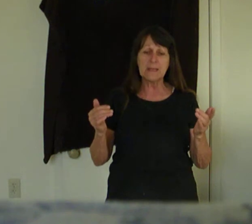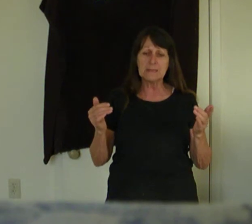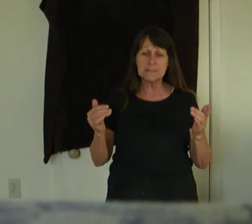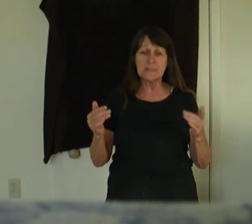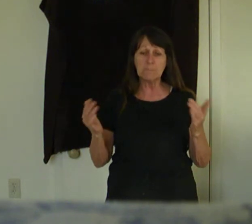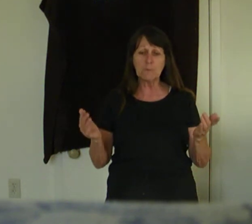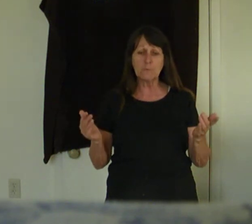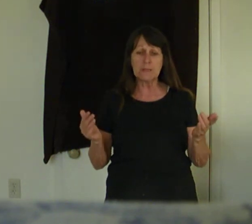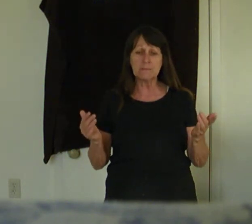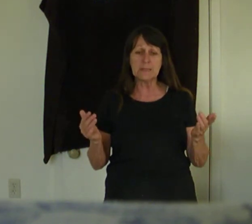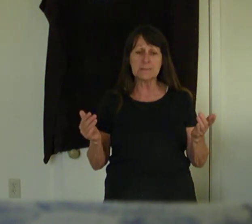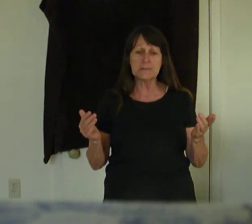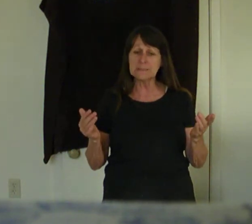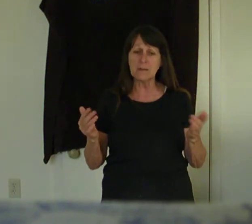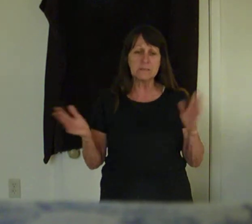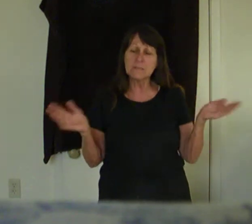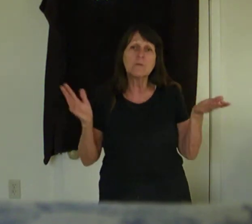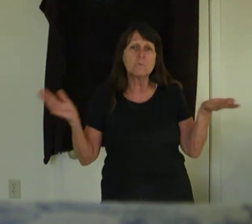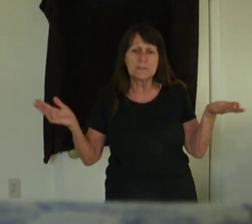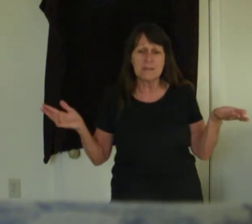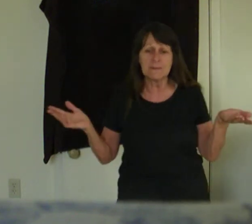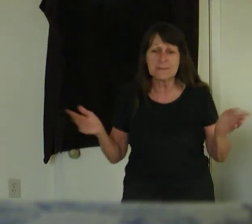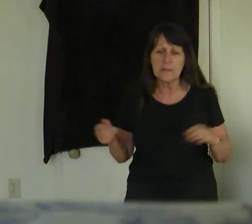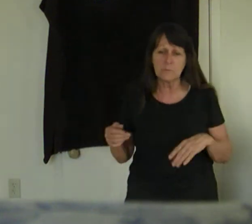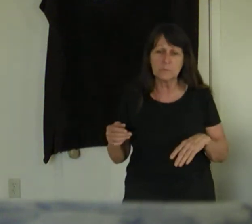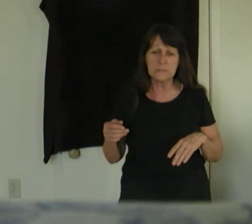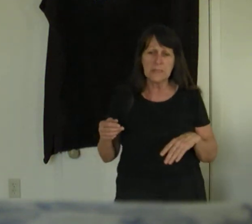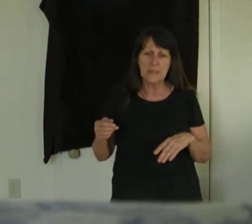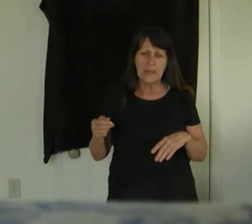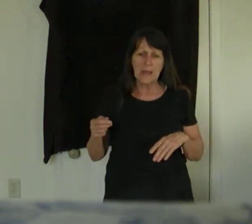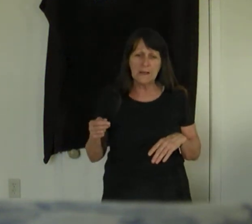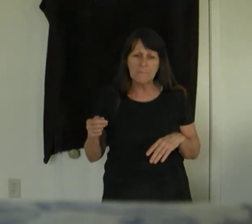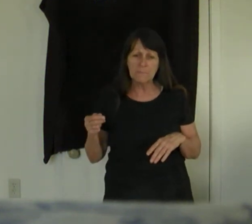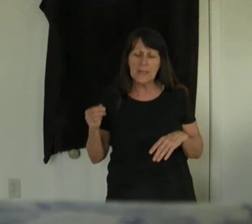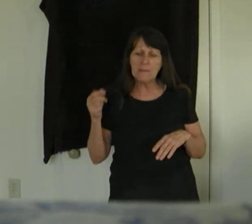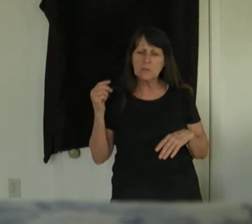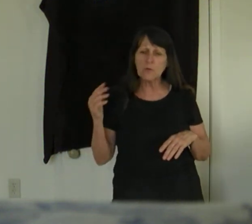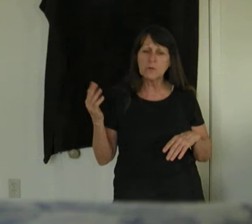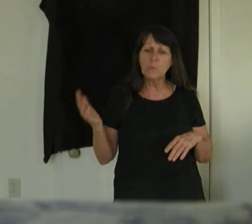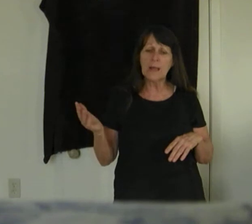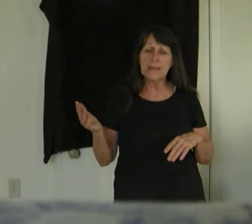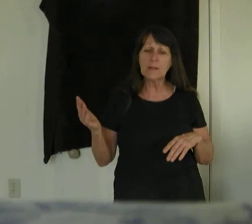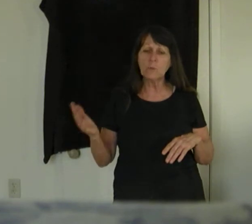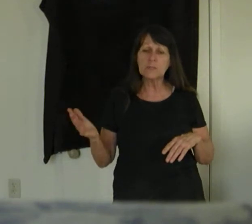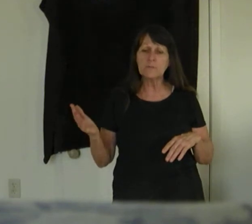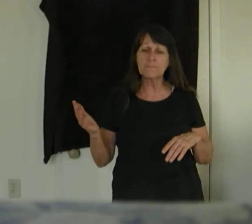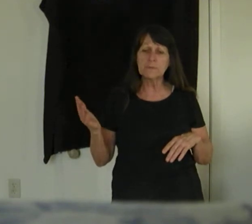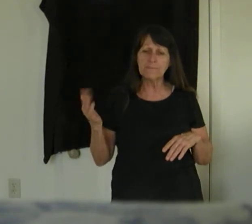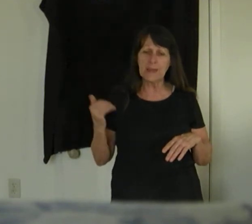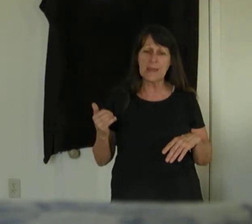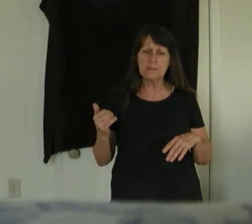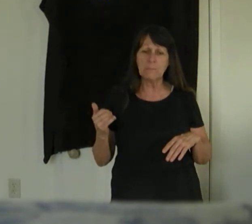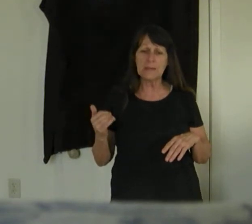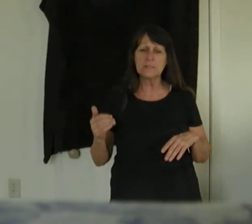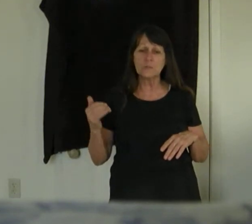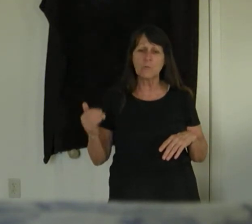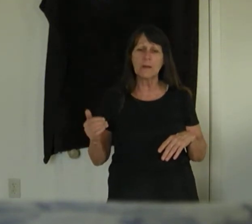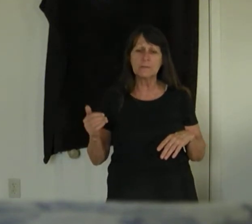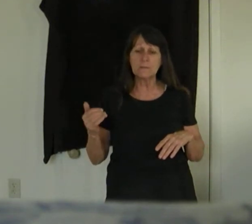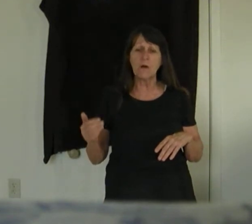is the hypocrite that is not concerned with saving souls. They have turned away and quenched the faith by destroying the law